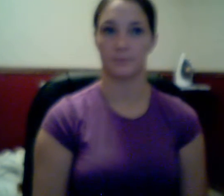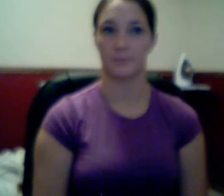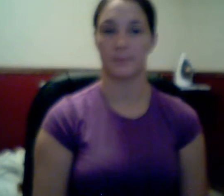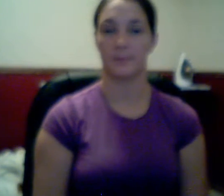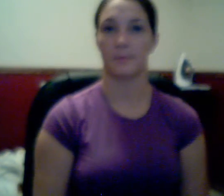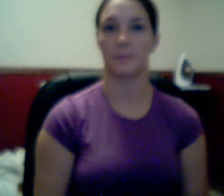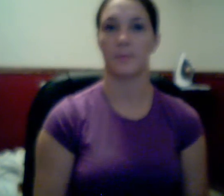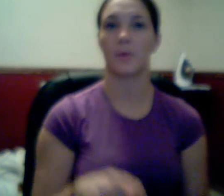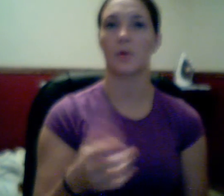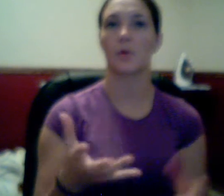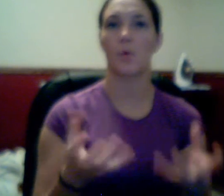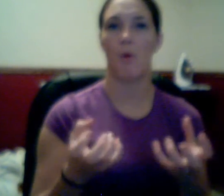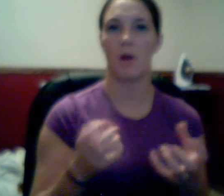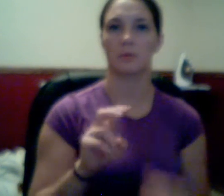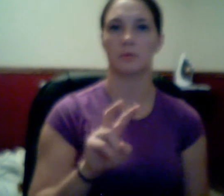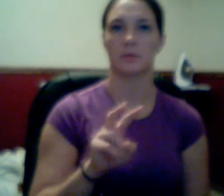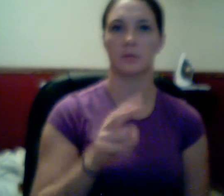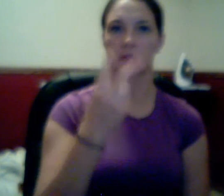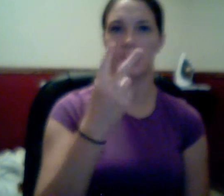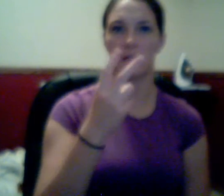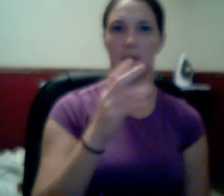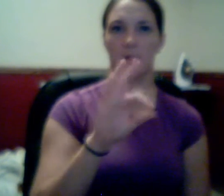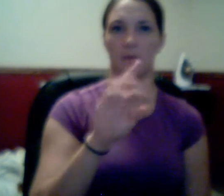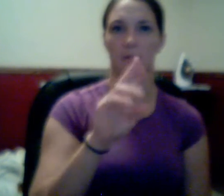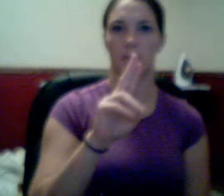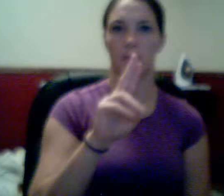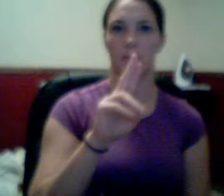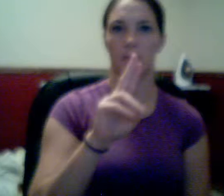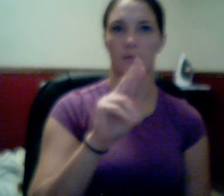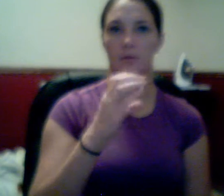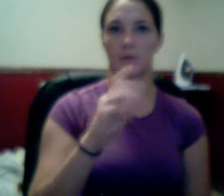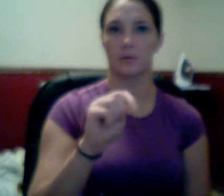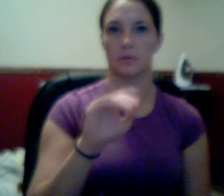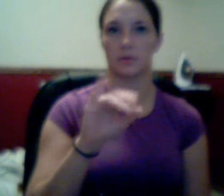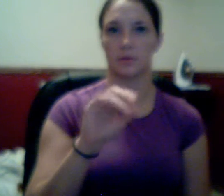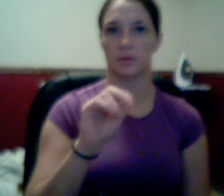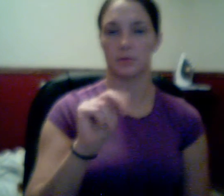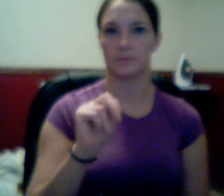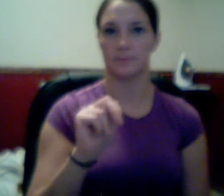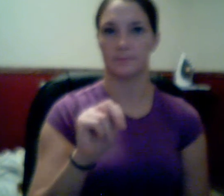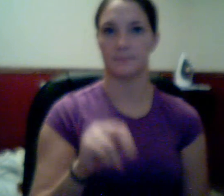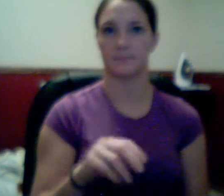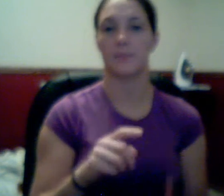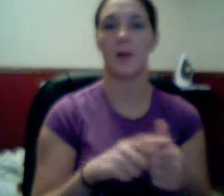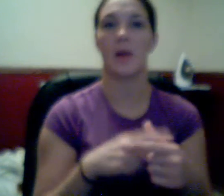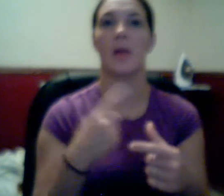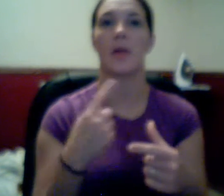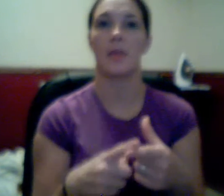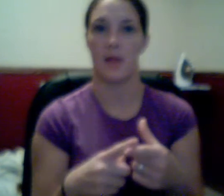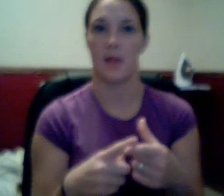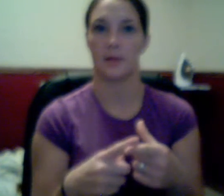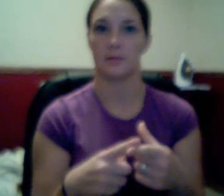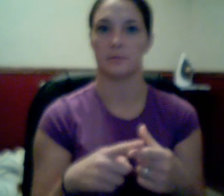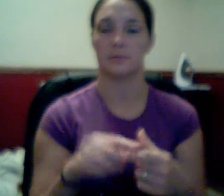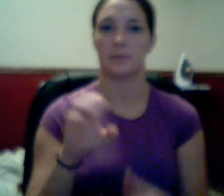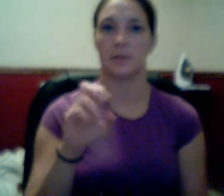above the x-square key, the square root key. And then, of course, you press enter when you want the calculator to display the answer.